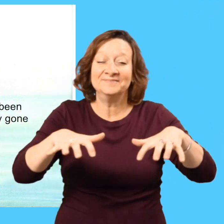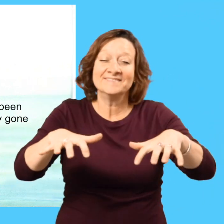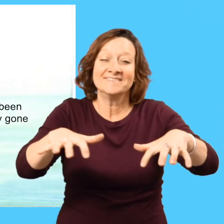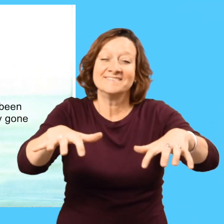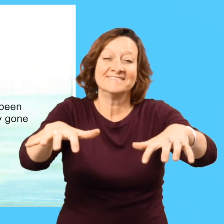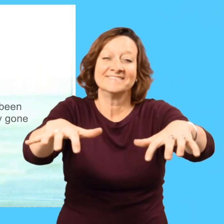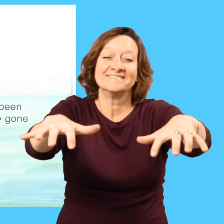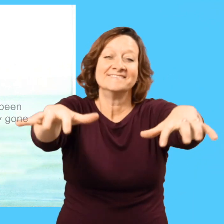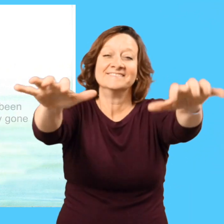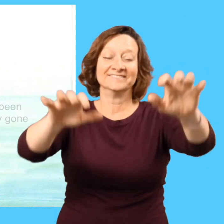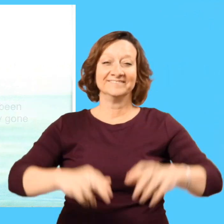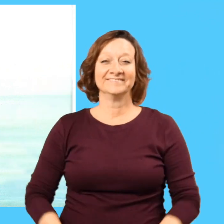eggs.